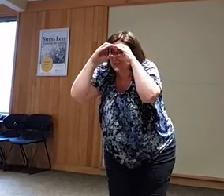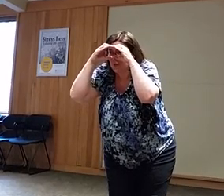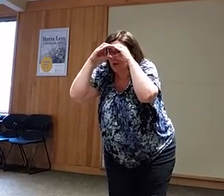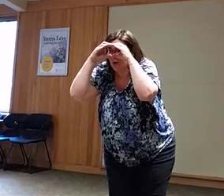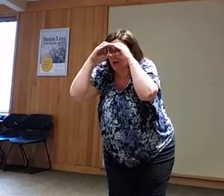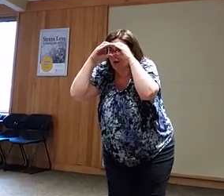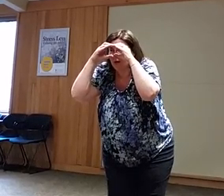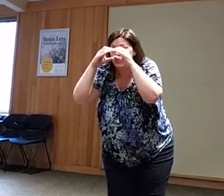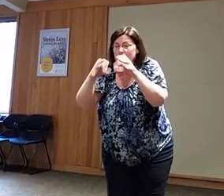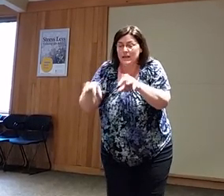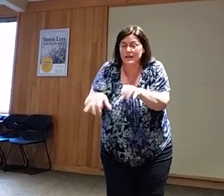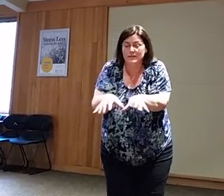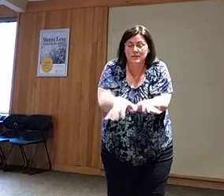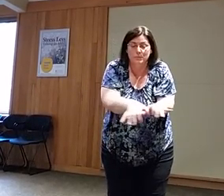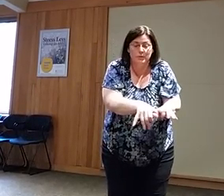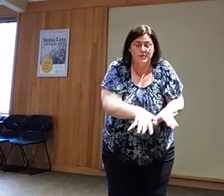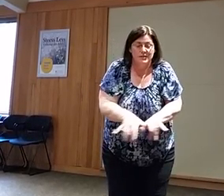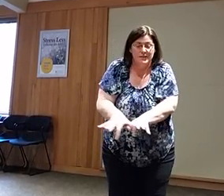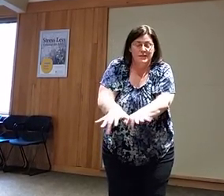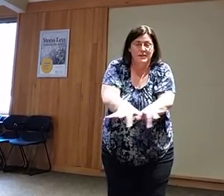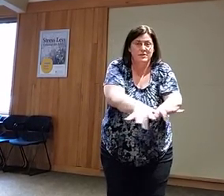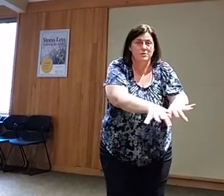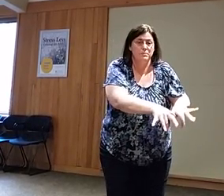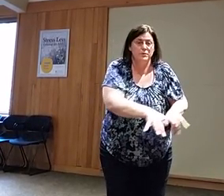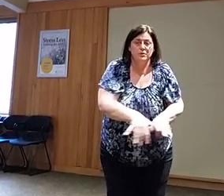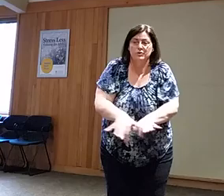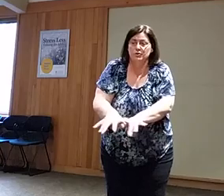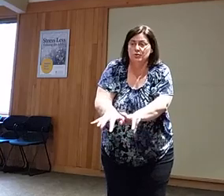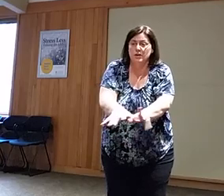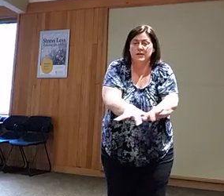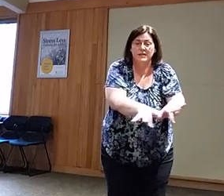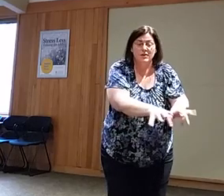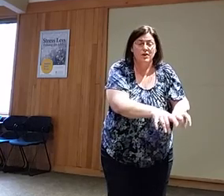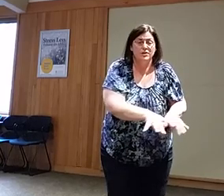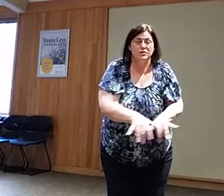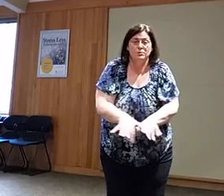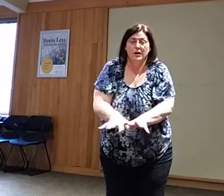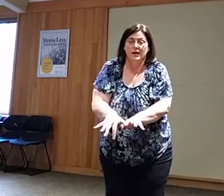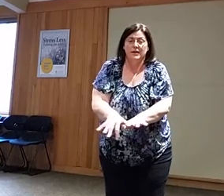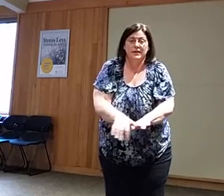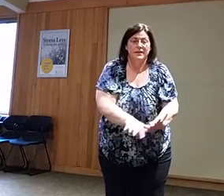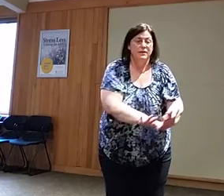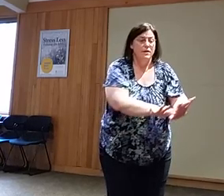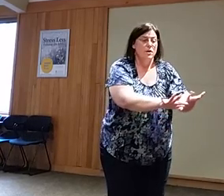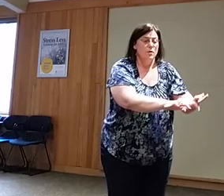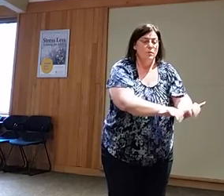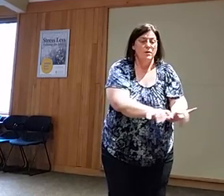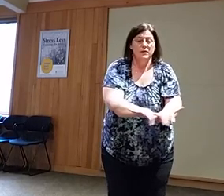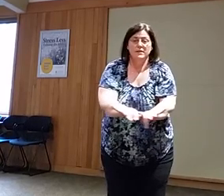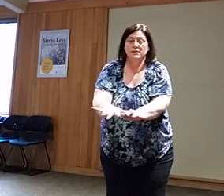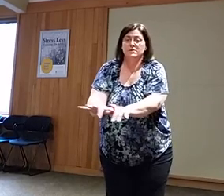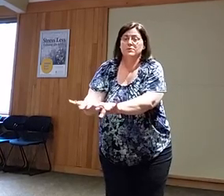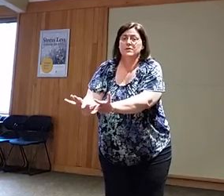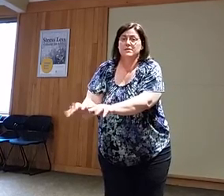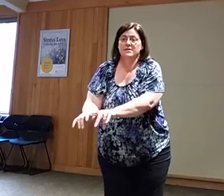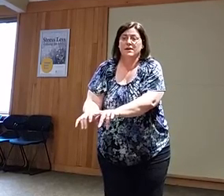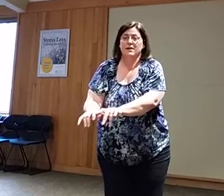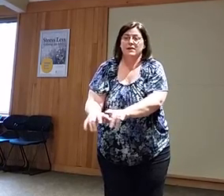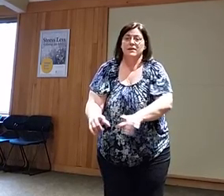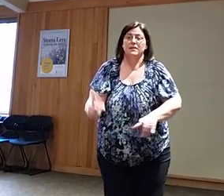saw, an octopus, an octopus, trying hard to hide, running to the side,